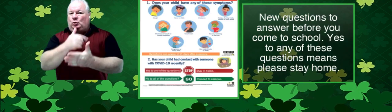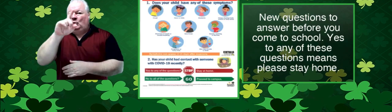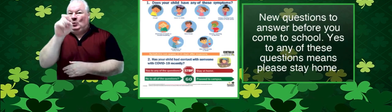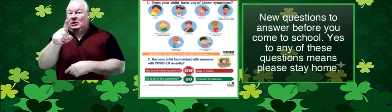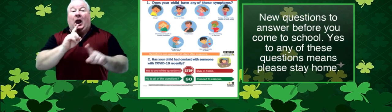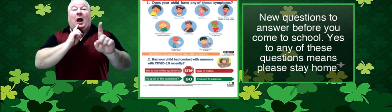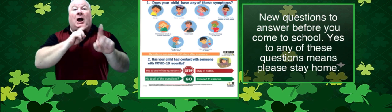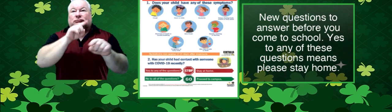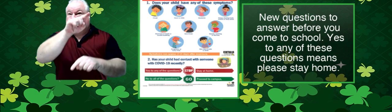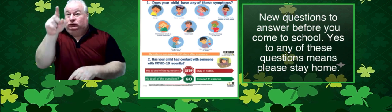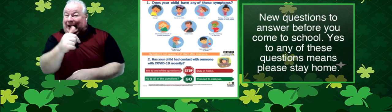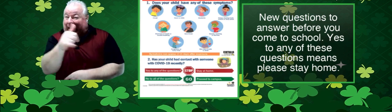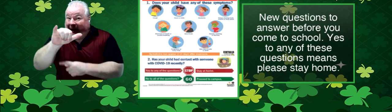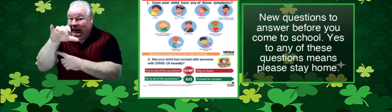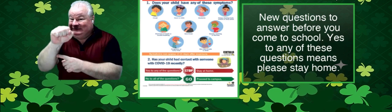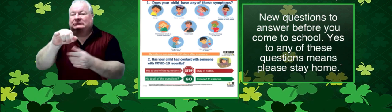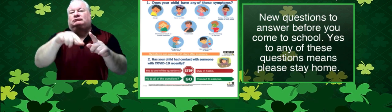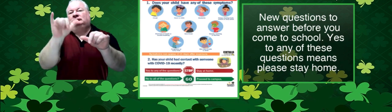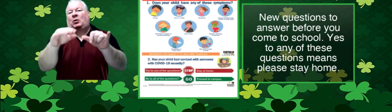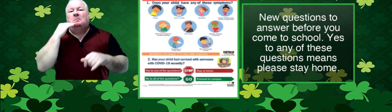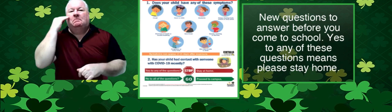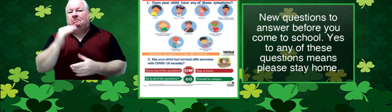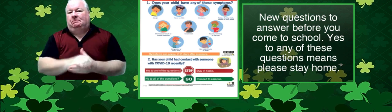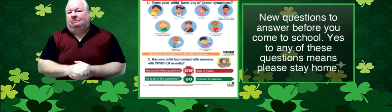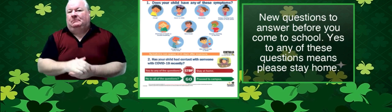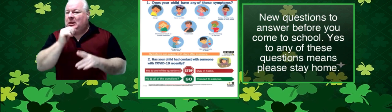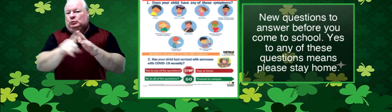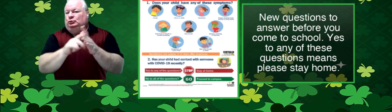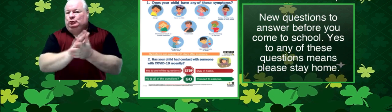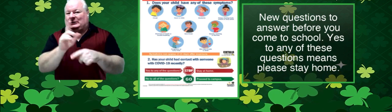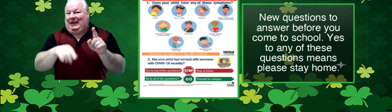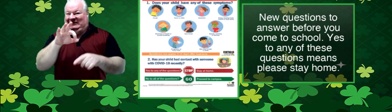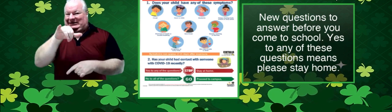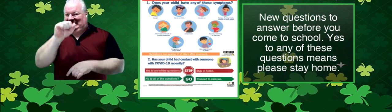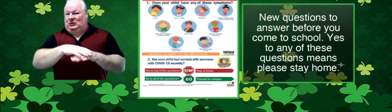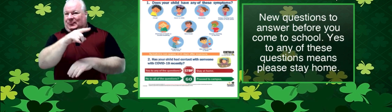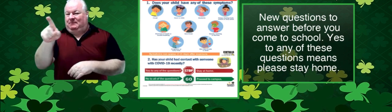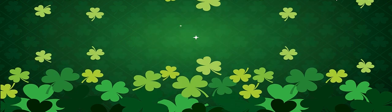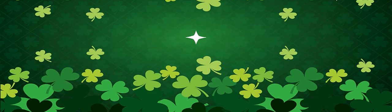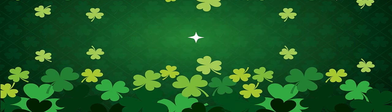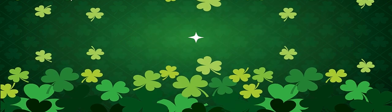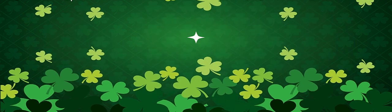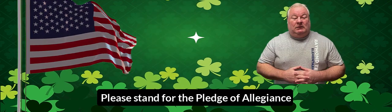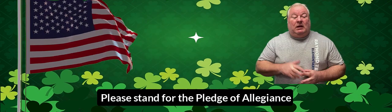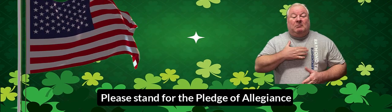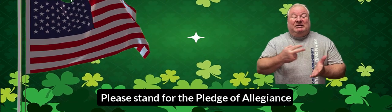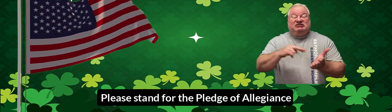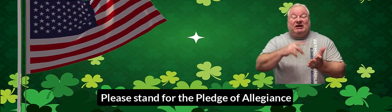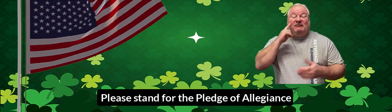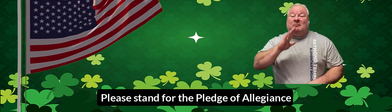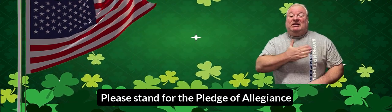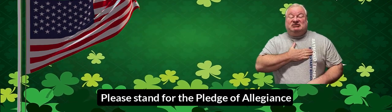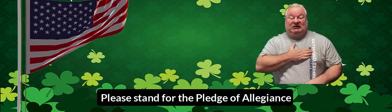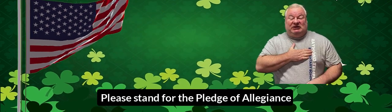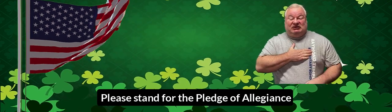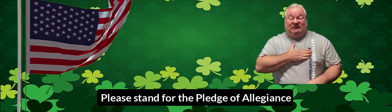New questions to answer before you come to school. Yes to any of these questions means you please stay home. Please